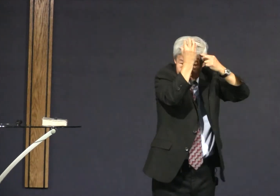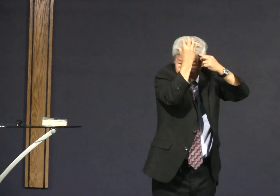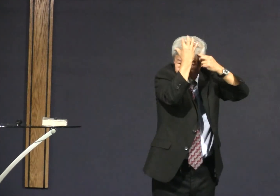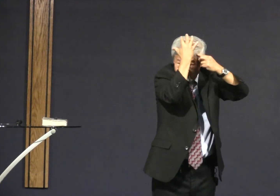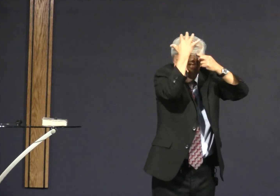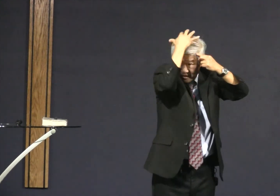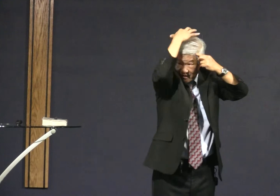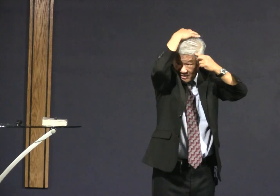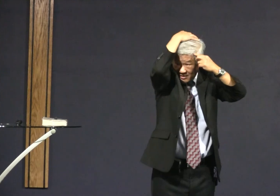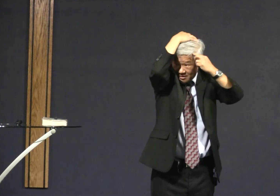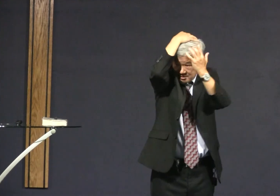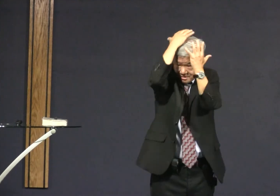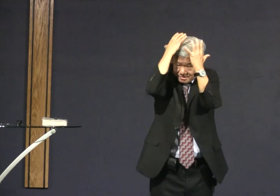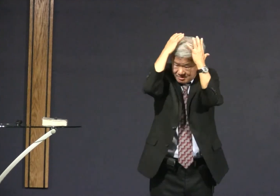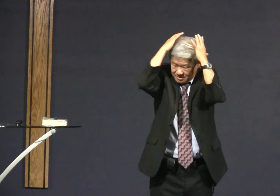this man who has